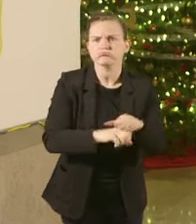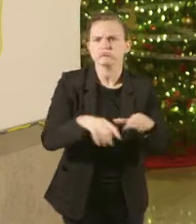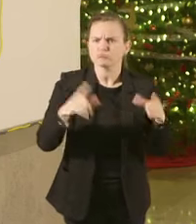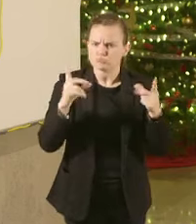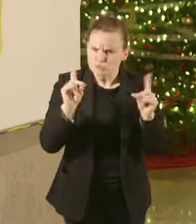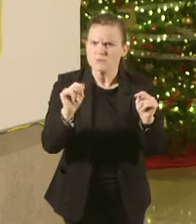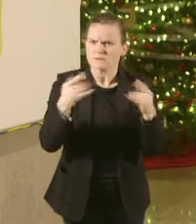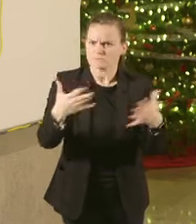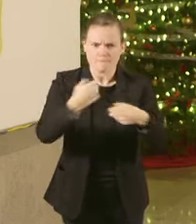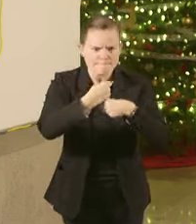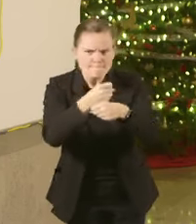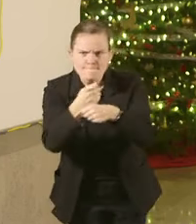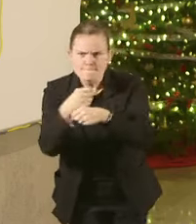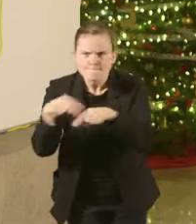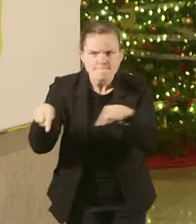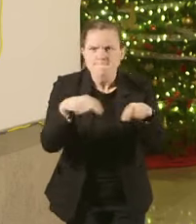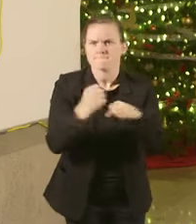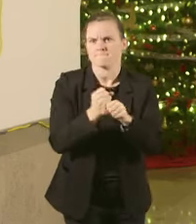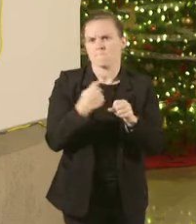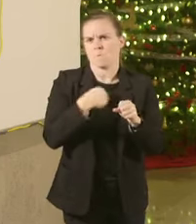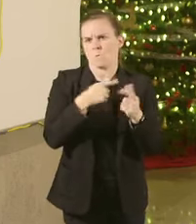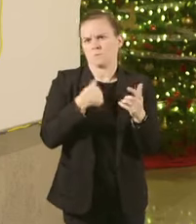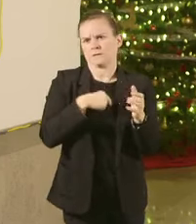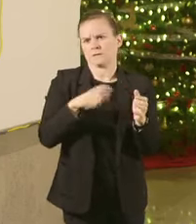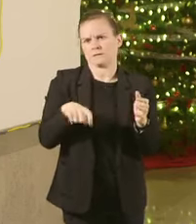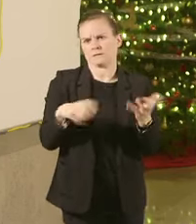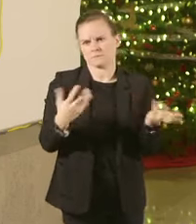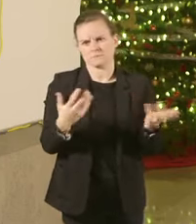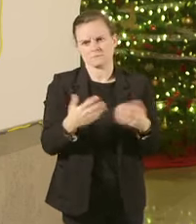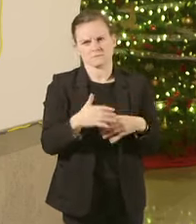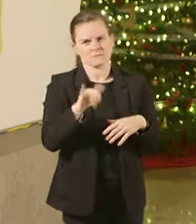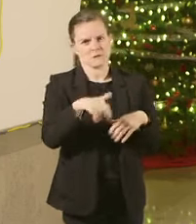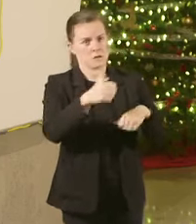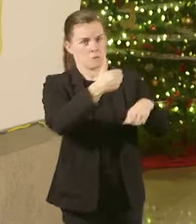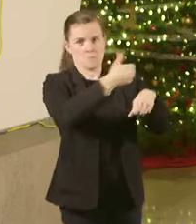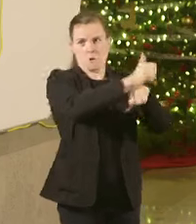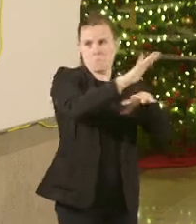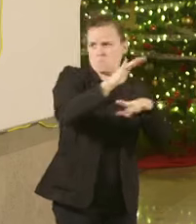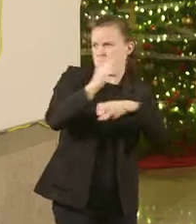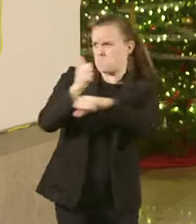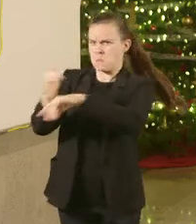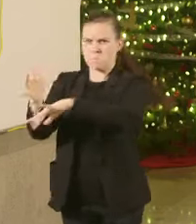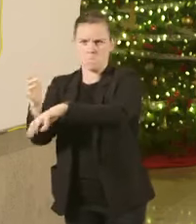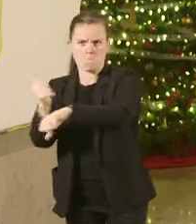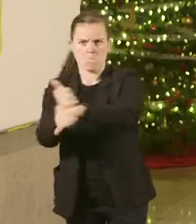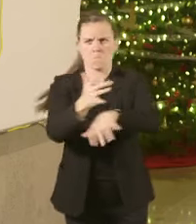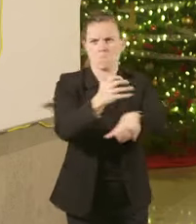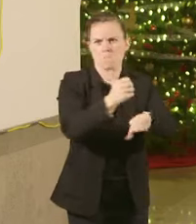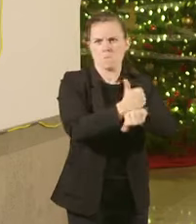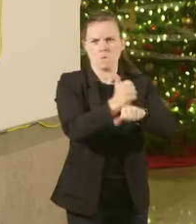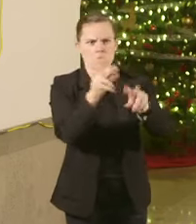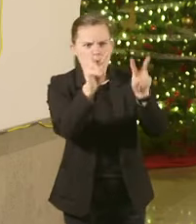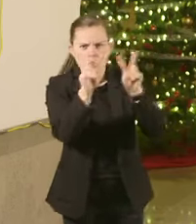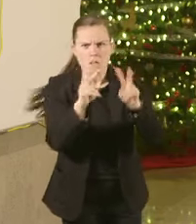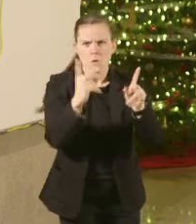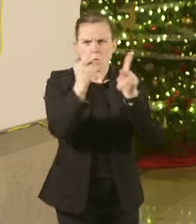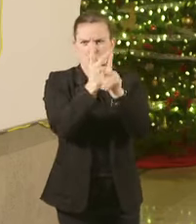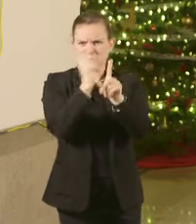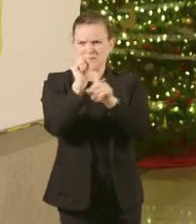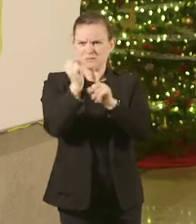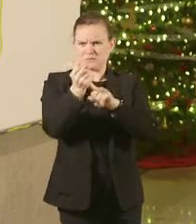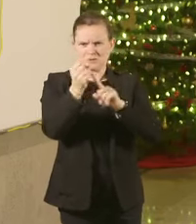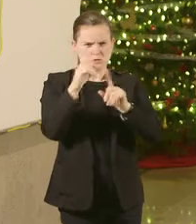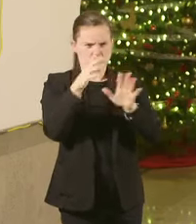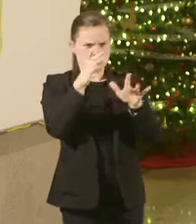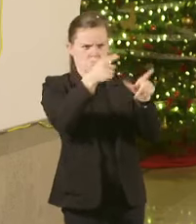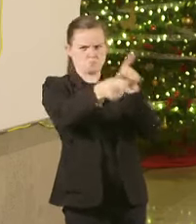when somebody is always looking for somebody to blame Or to find all the worst they can in a scenario I think it's important we've met